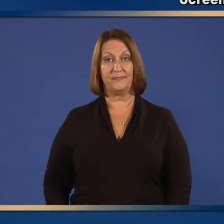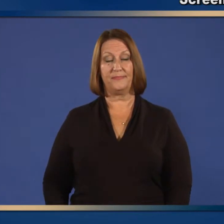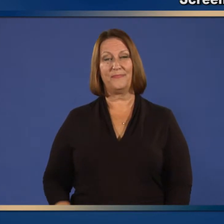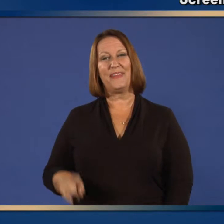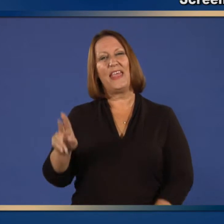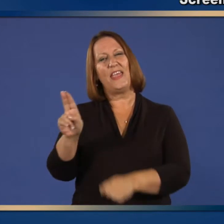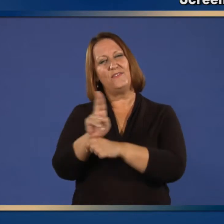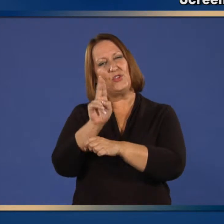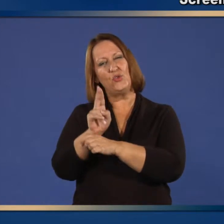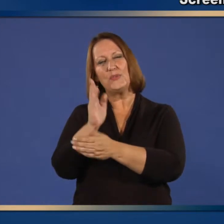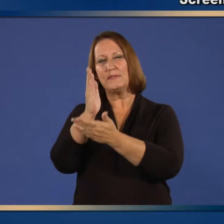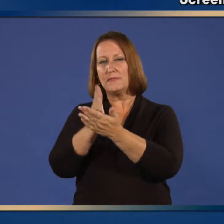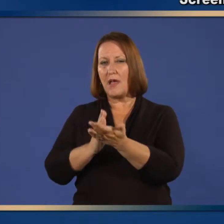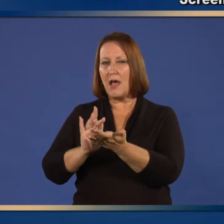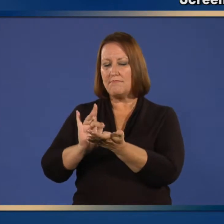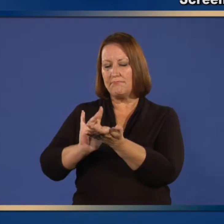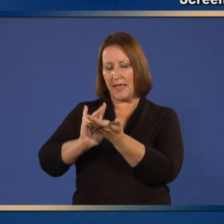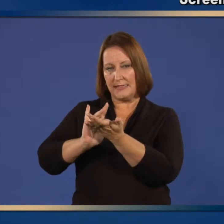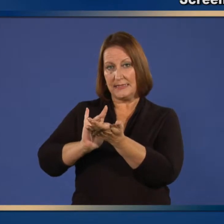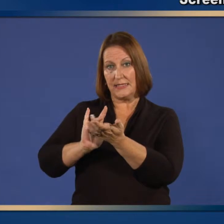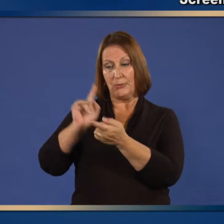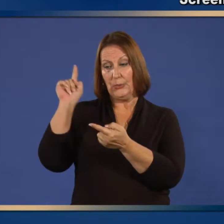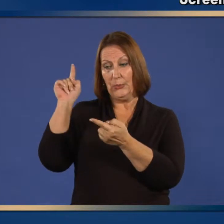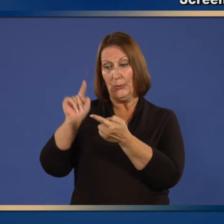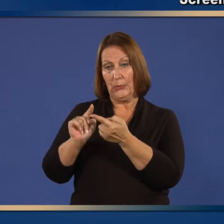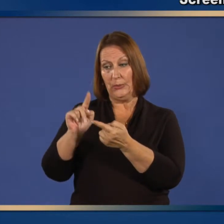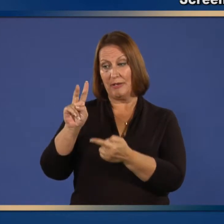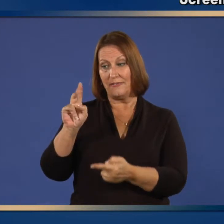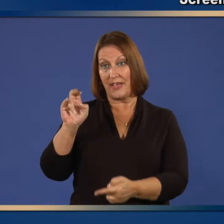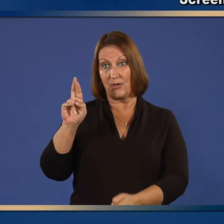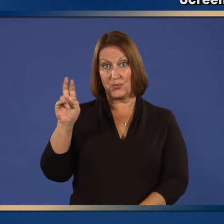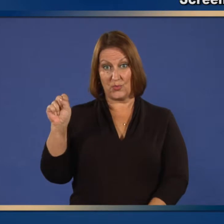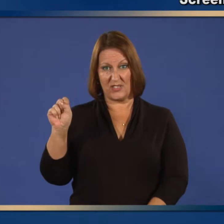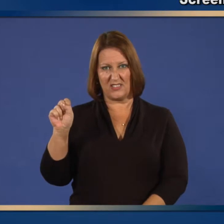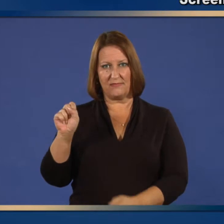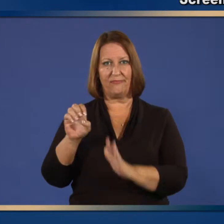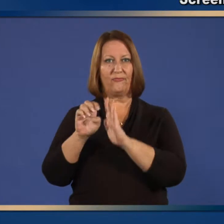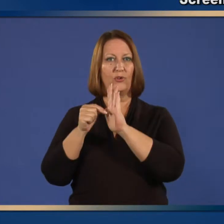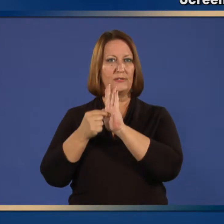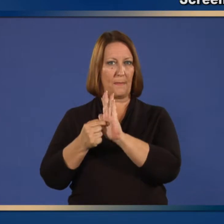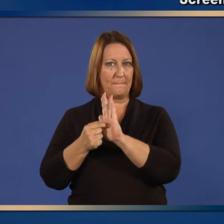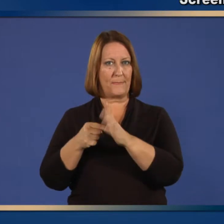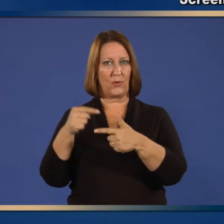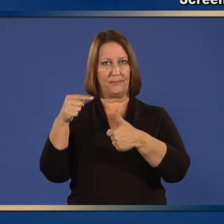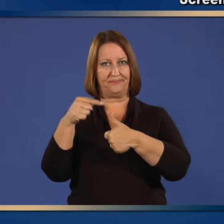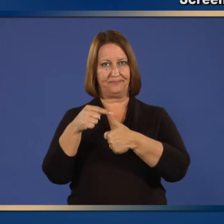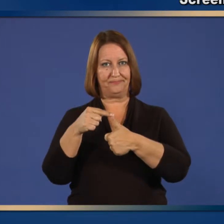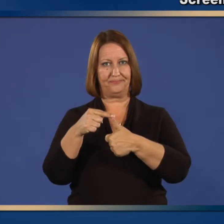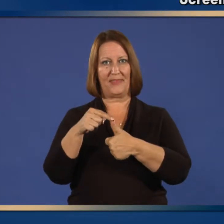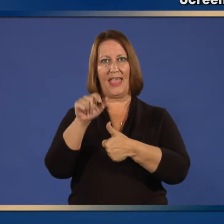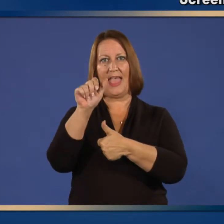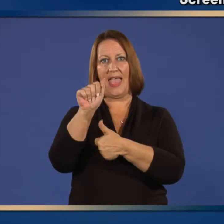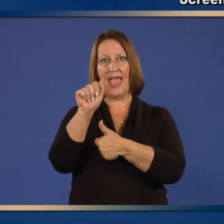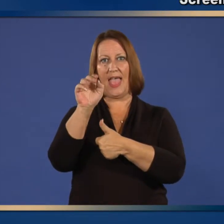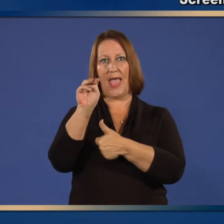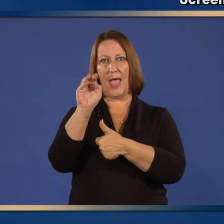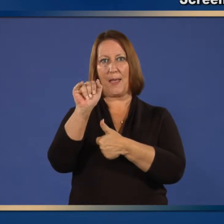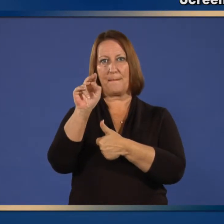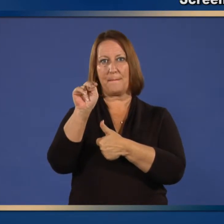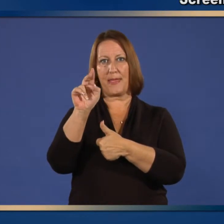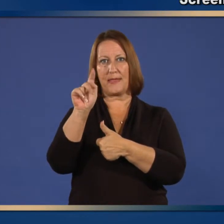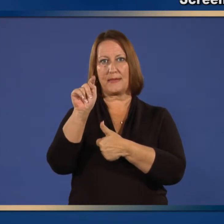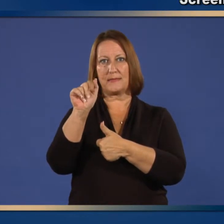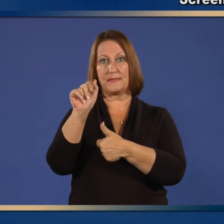Receipt of certain influenza antivirals, such as amantadine,